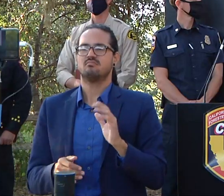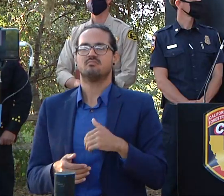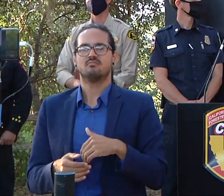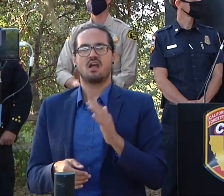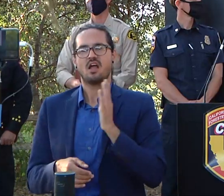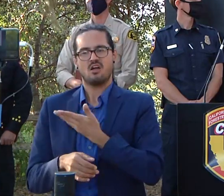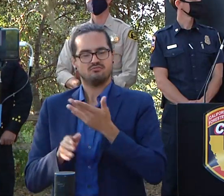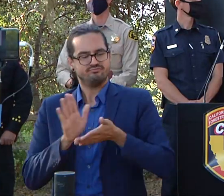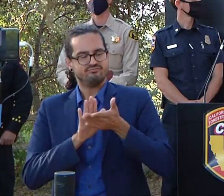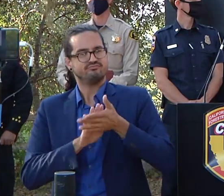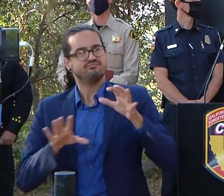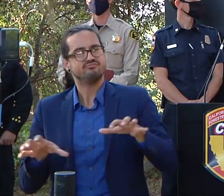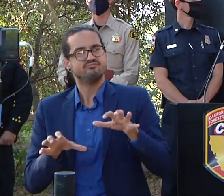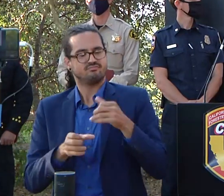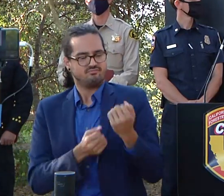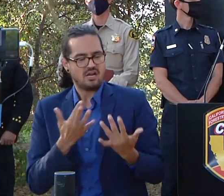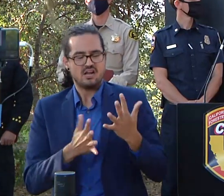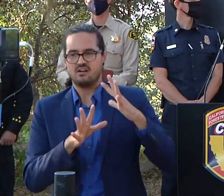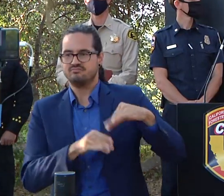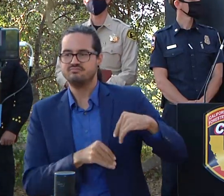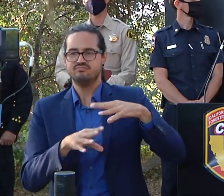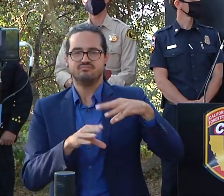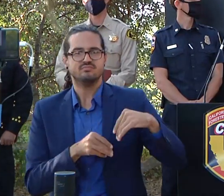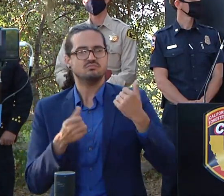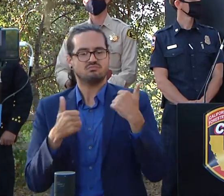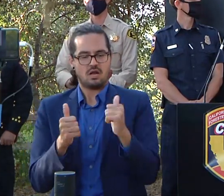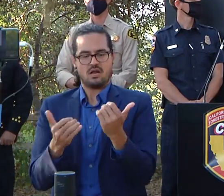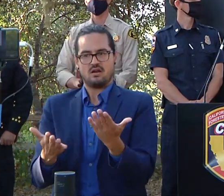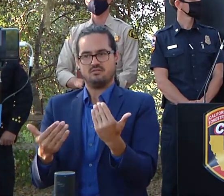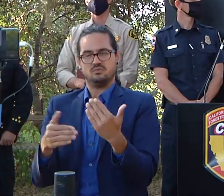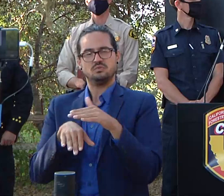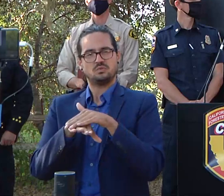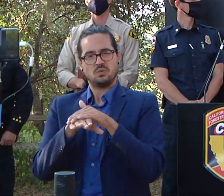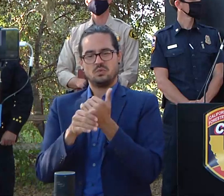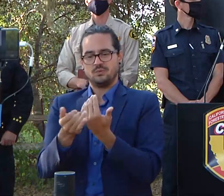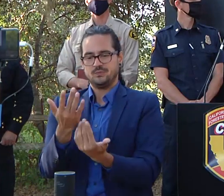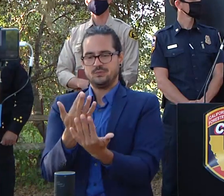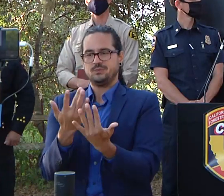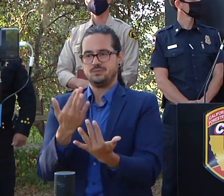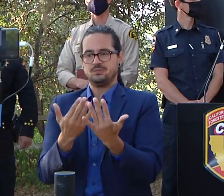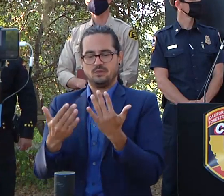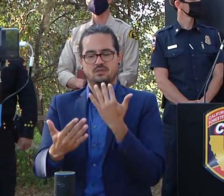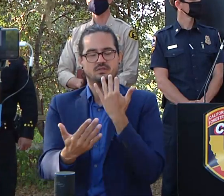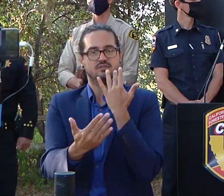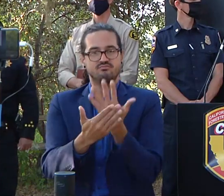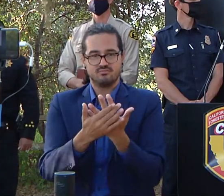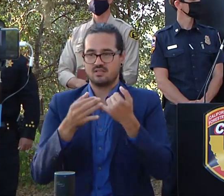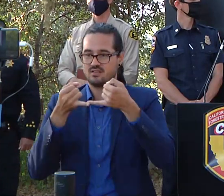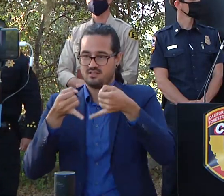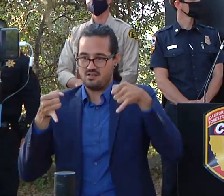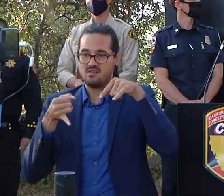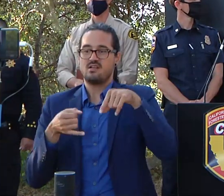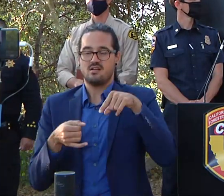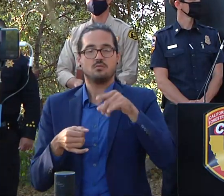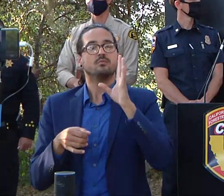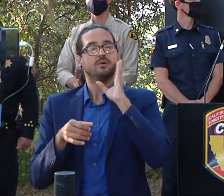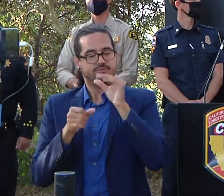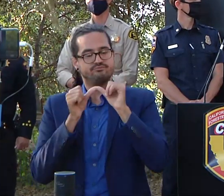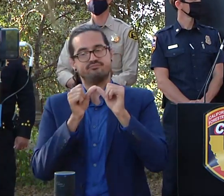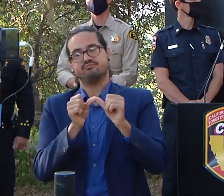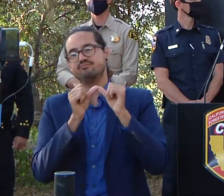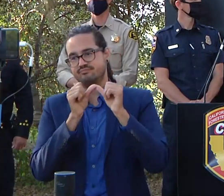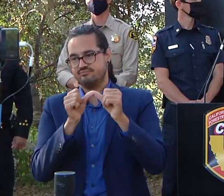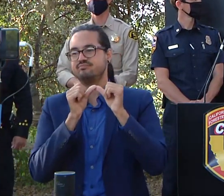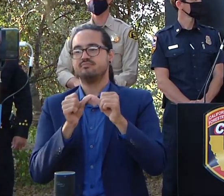of ground that is slowly burning out doing exactly what we wanted to do it's just going to be there for a little bit and uh and you it will be visible